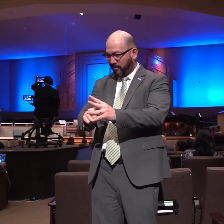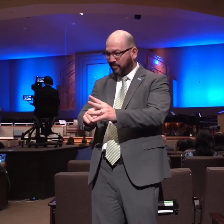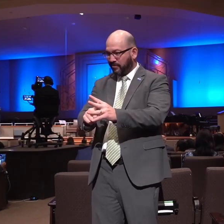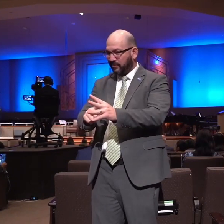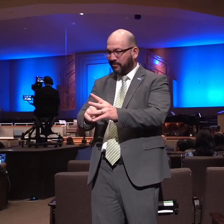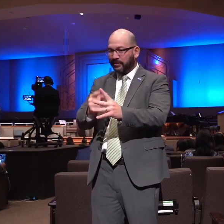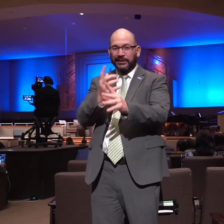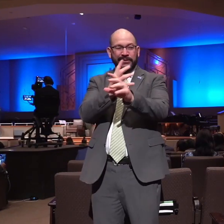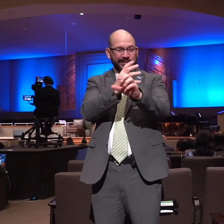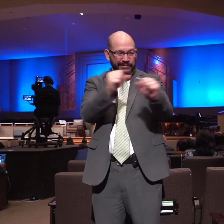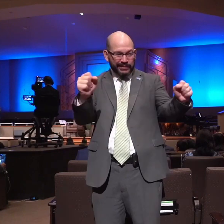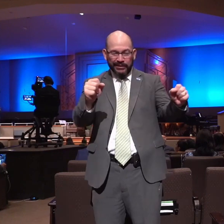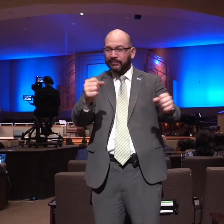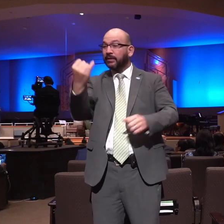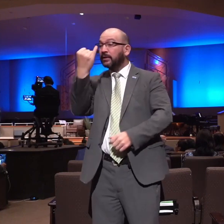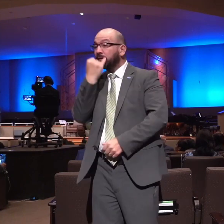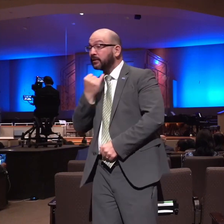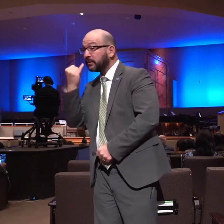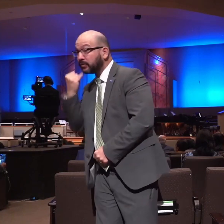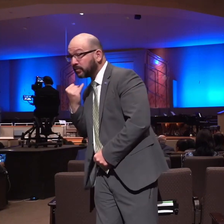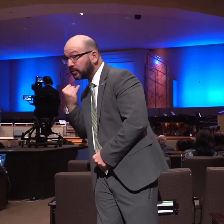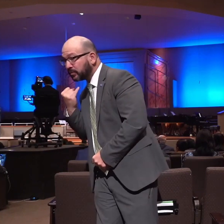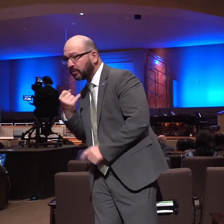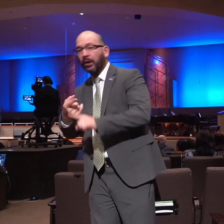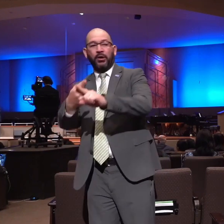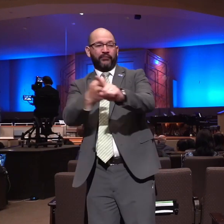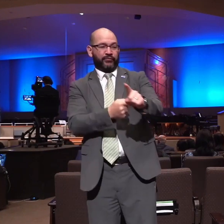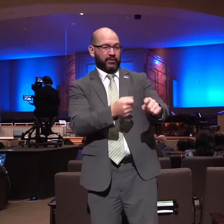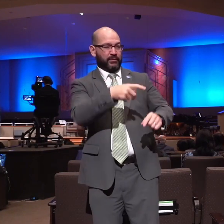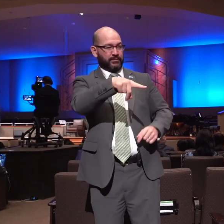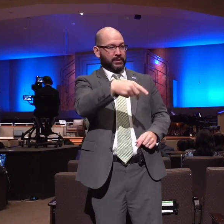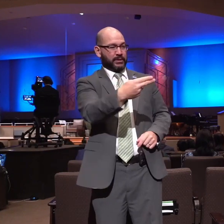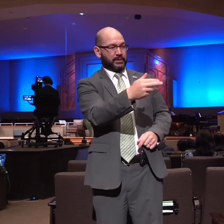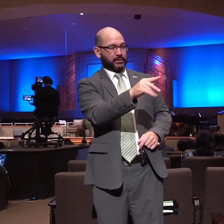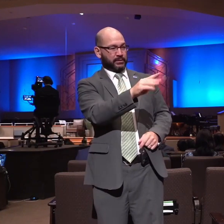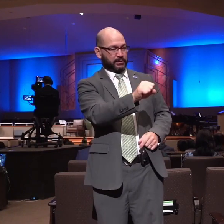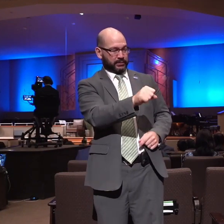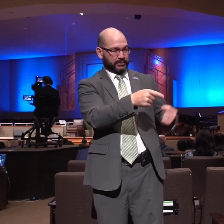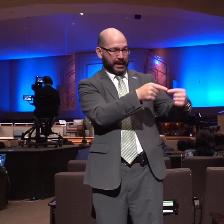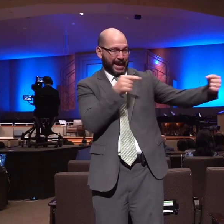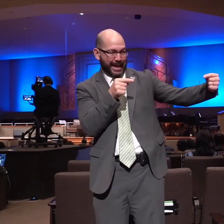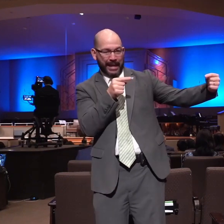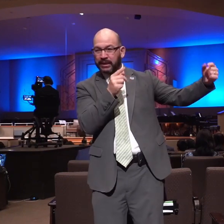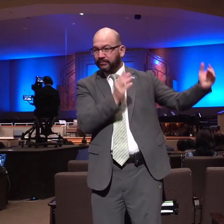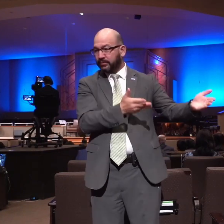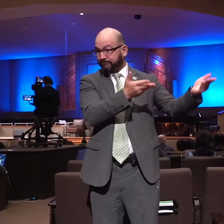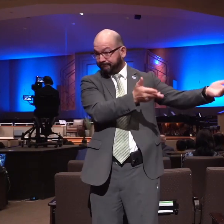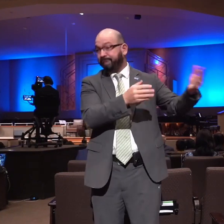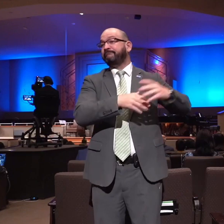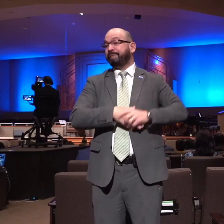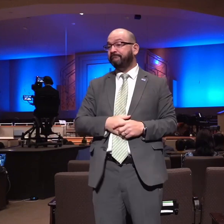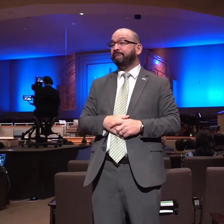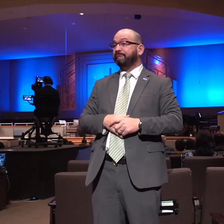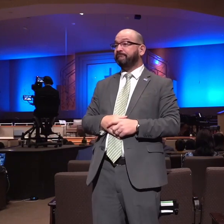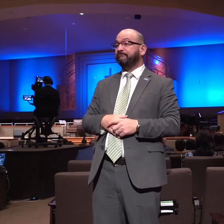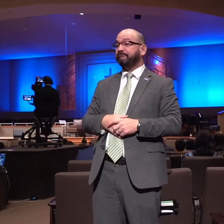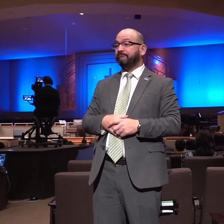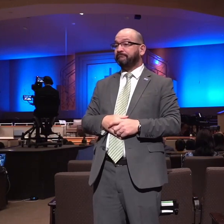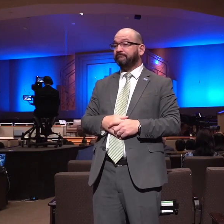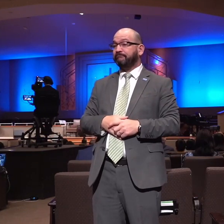deliverer to the nation of Israel from the hand of their enemy the Philistines now understand that